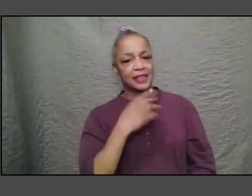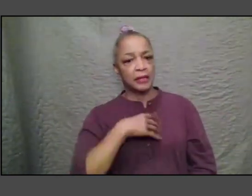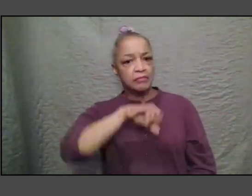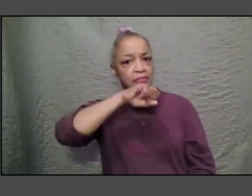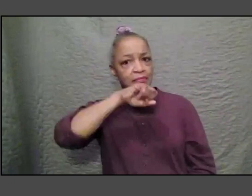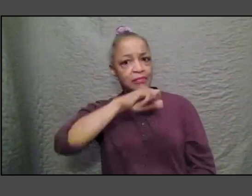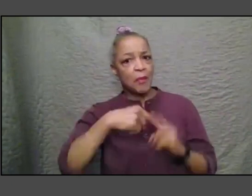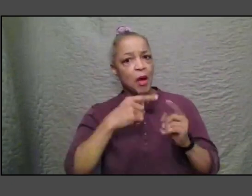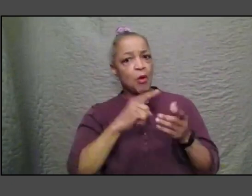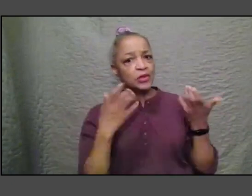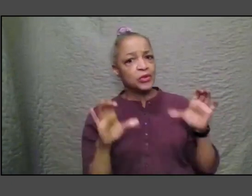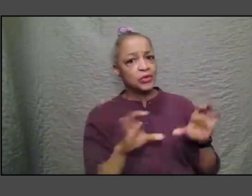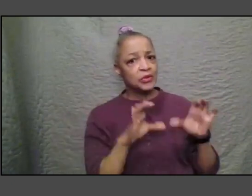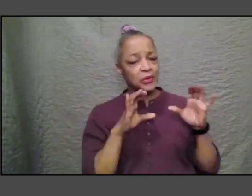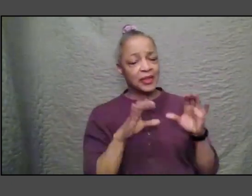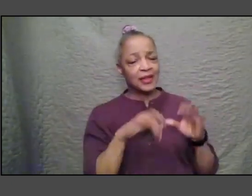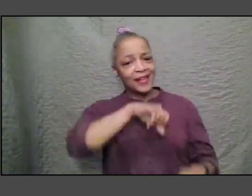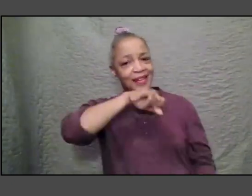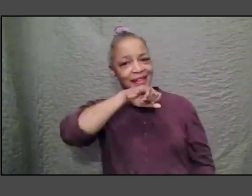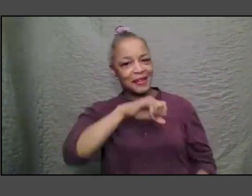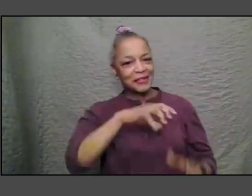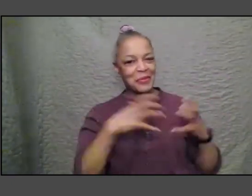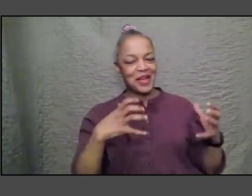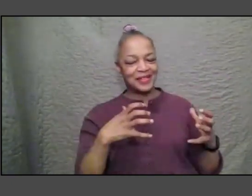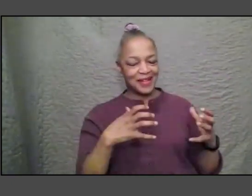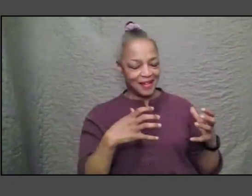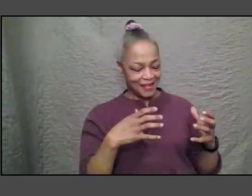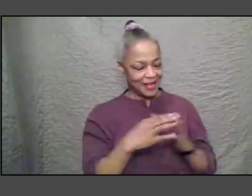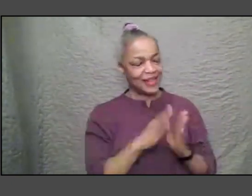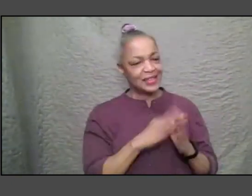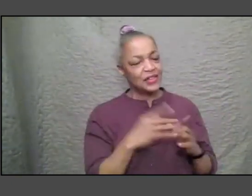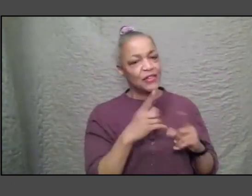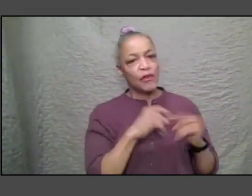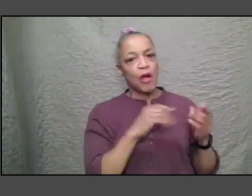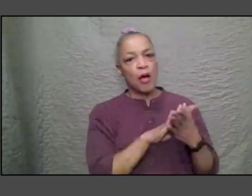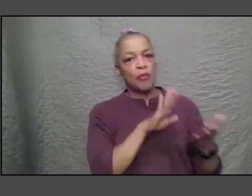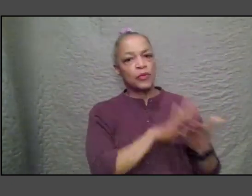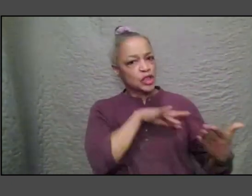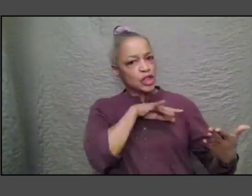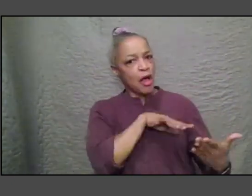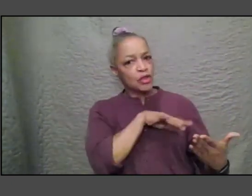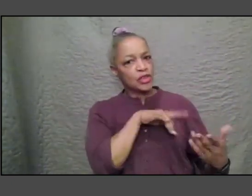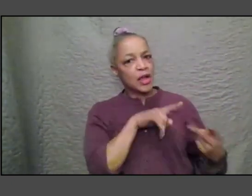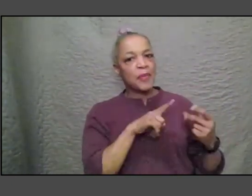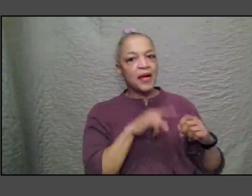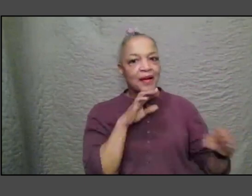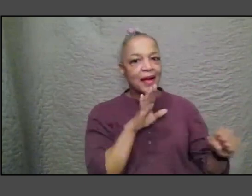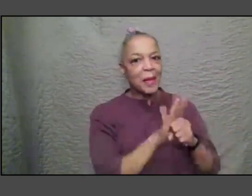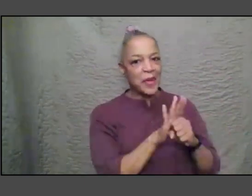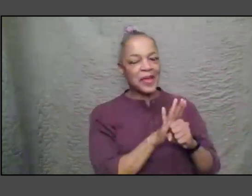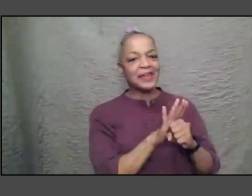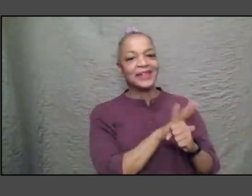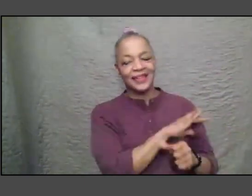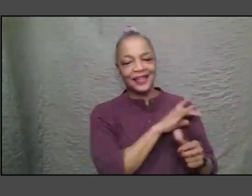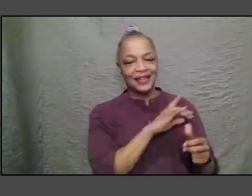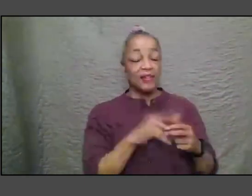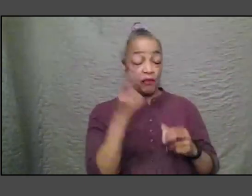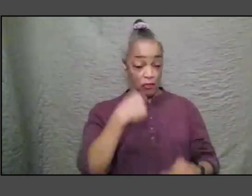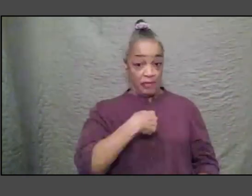it is it comes from a sense of scholarship but also a sense of commitment um and for me it really is about how do